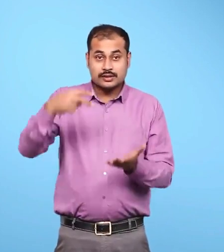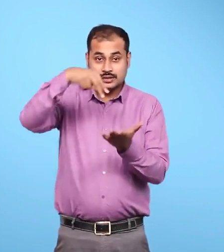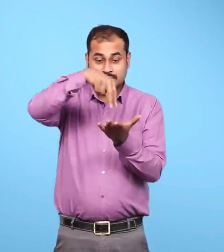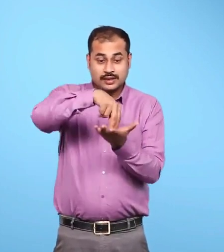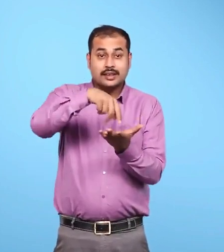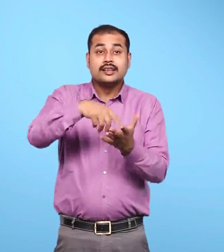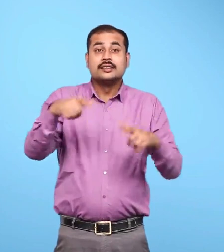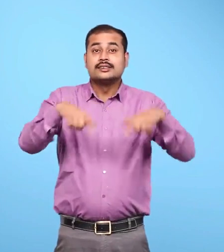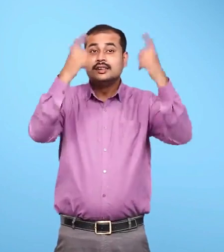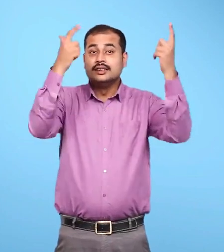under the tree.